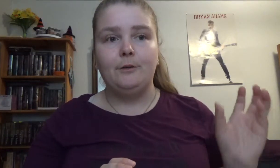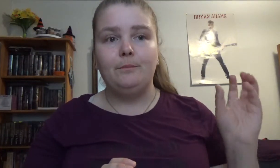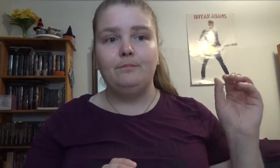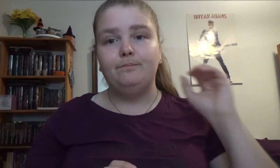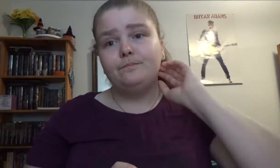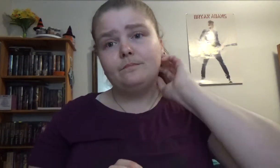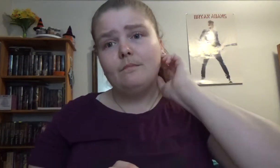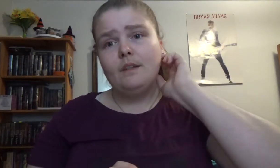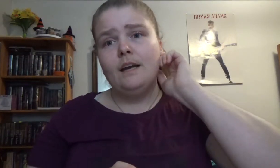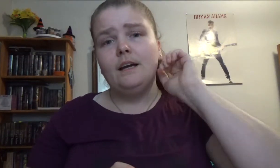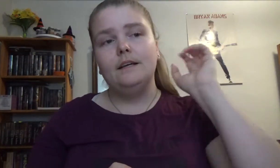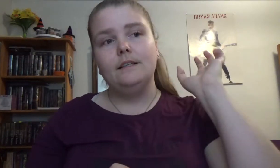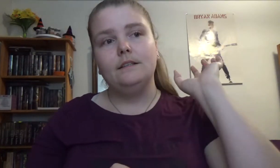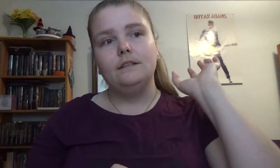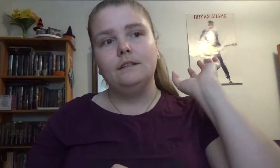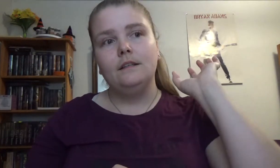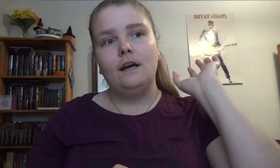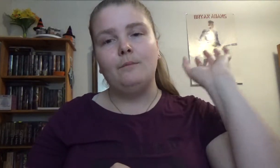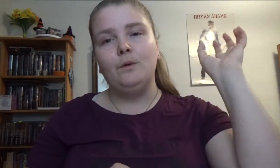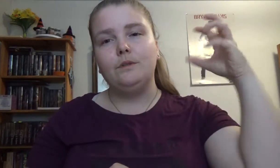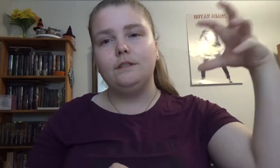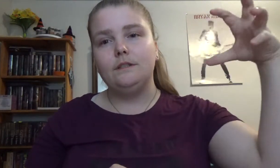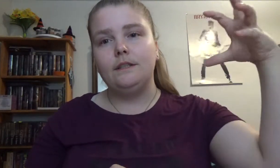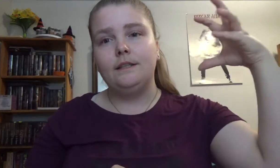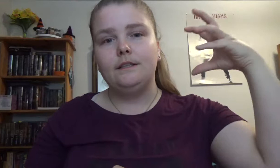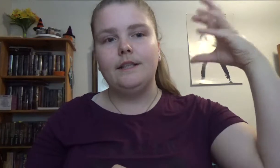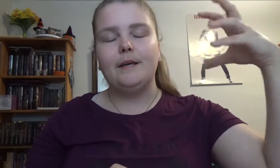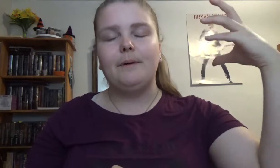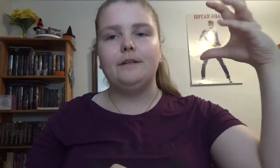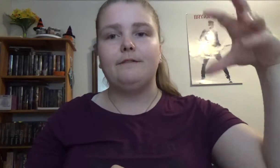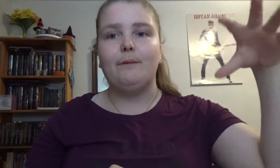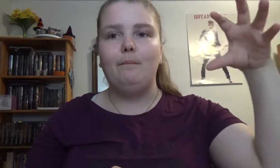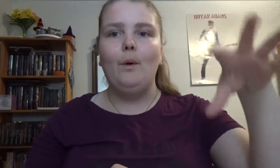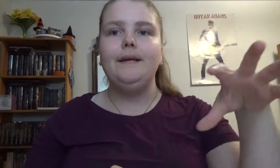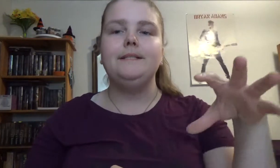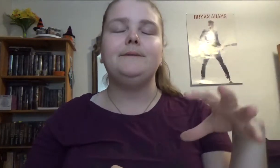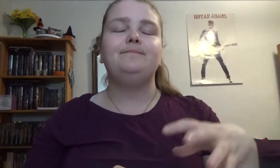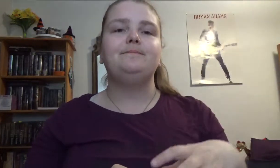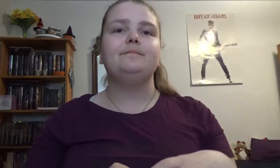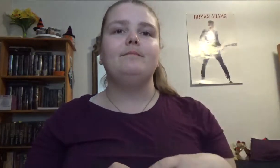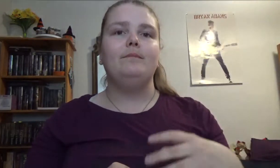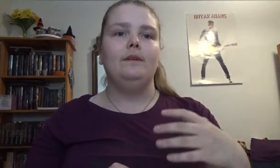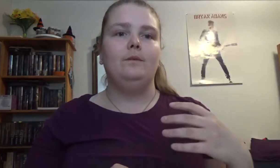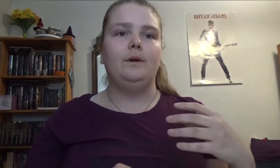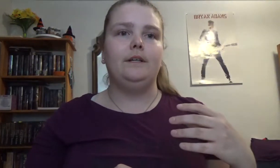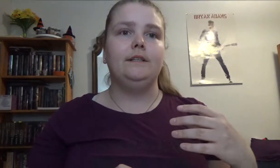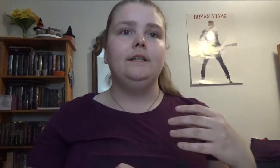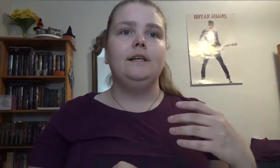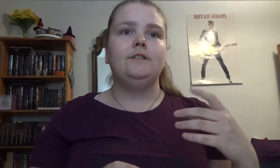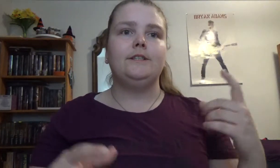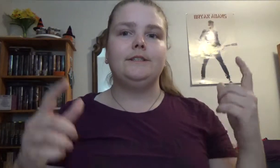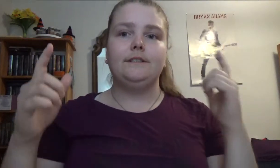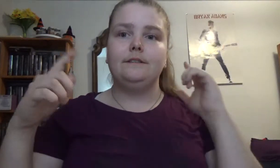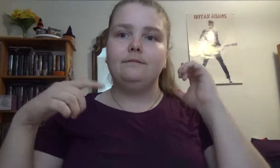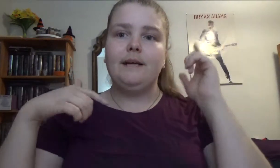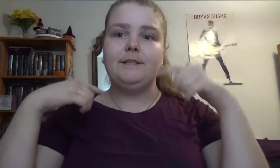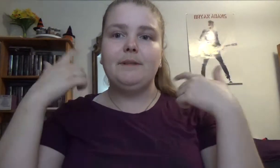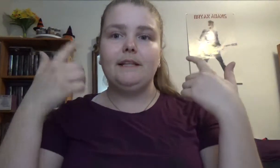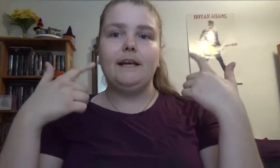help you think about a different point or just make something click